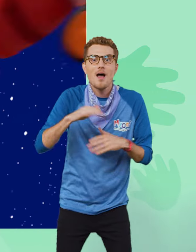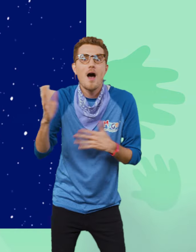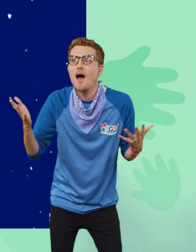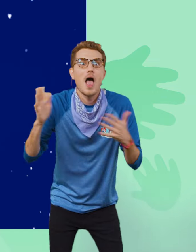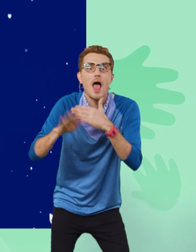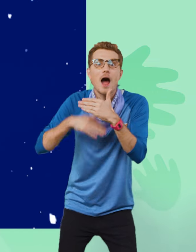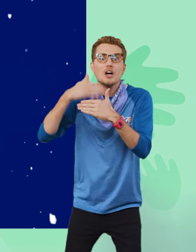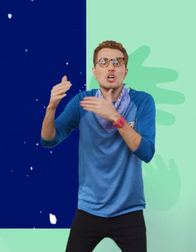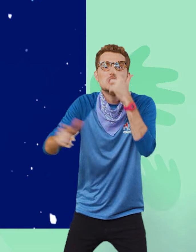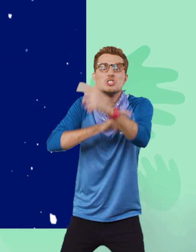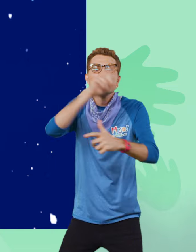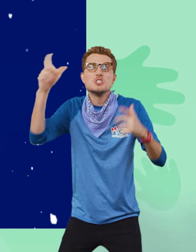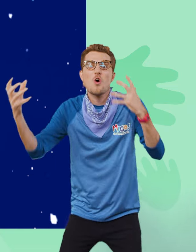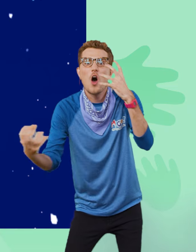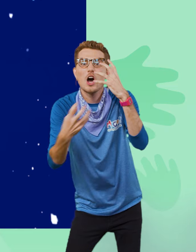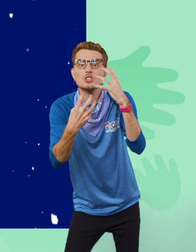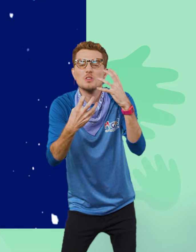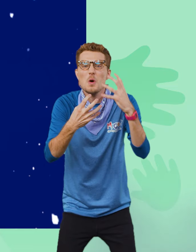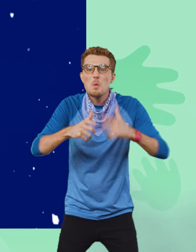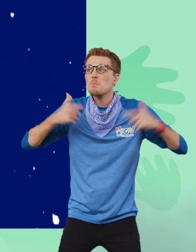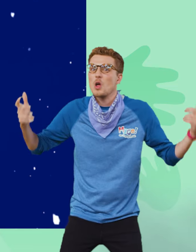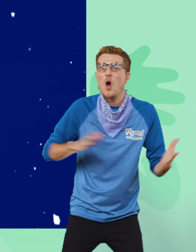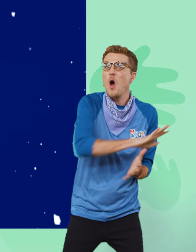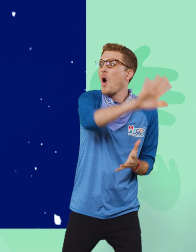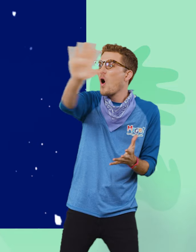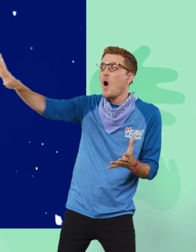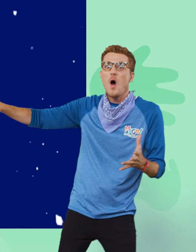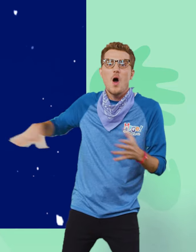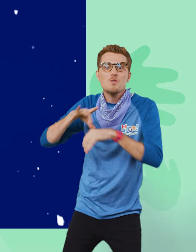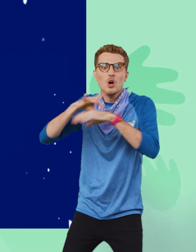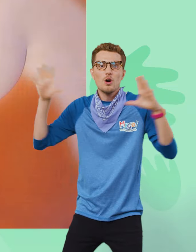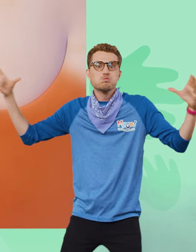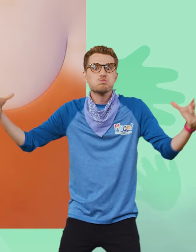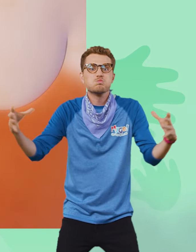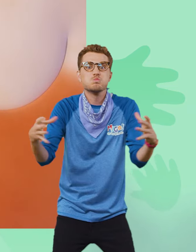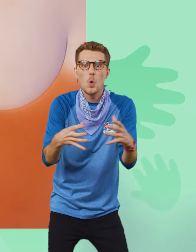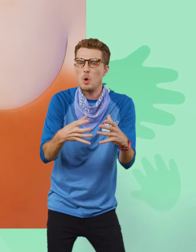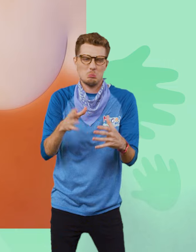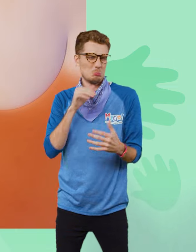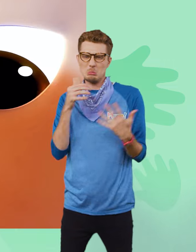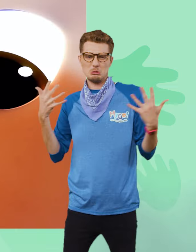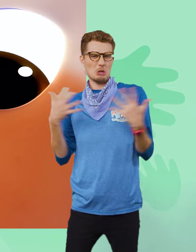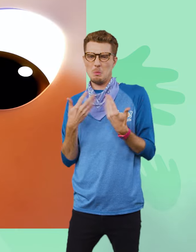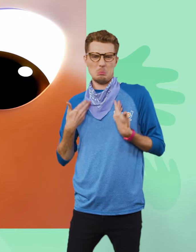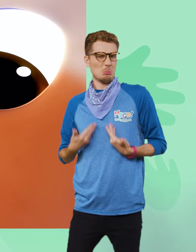Next up is the giant Jupiter. Bigger than all the planets combined. He doesn't scare me though. Whoa.